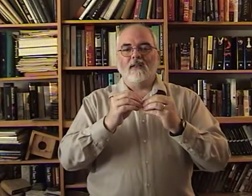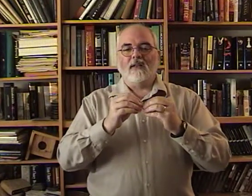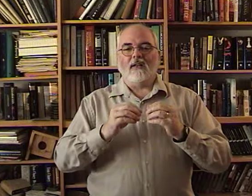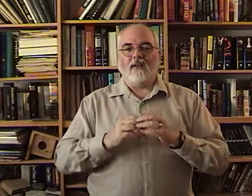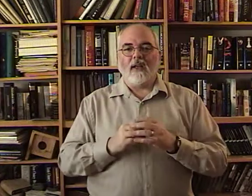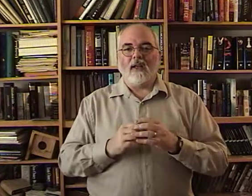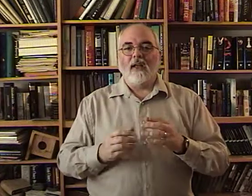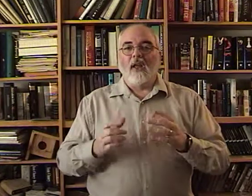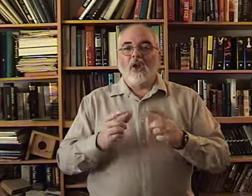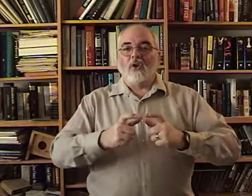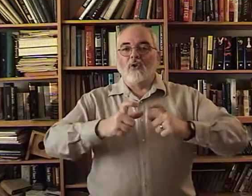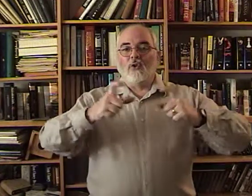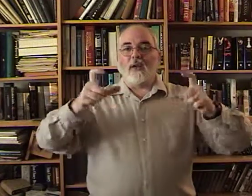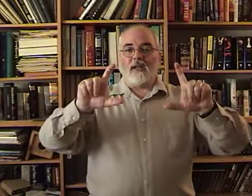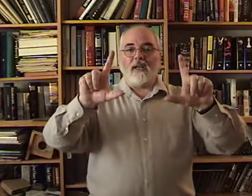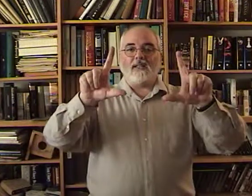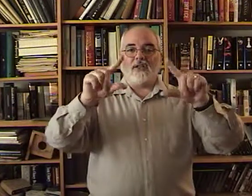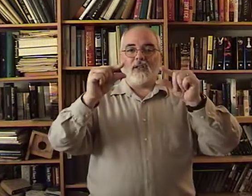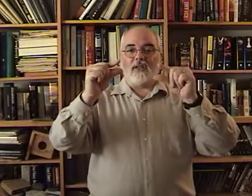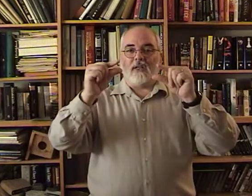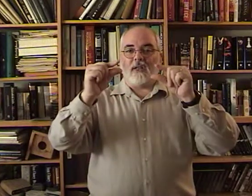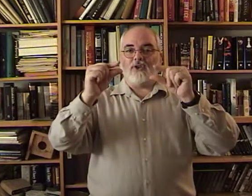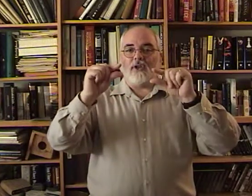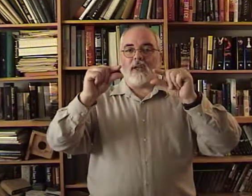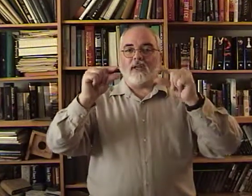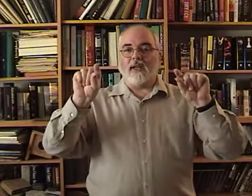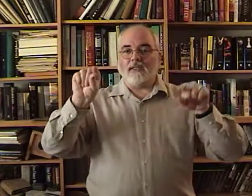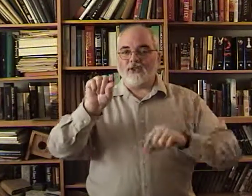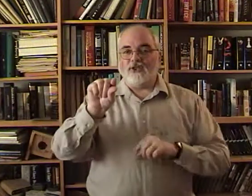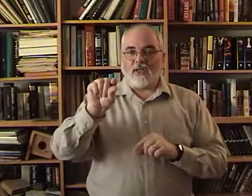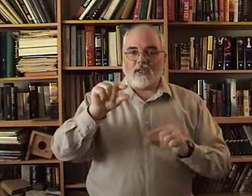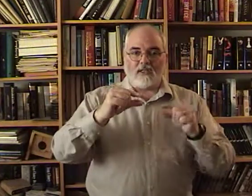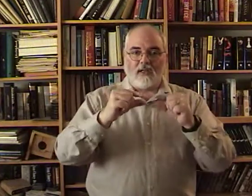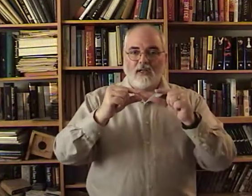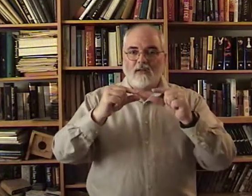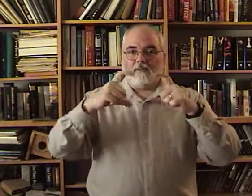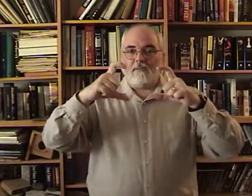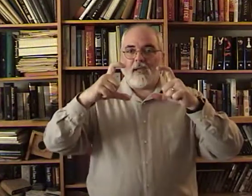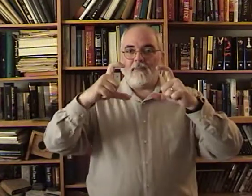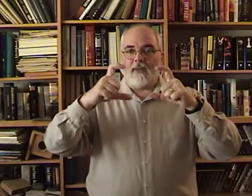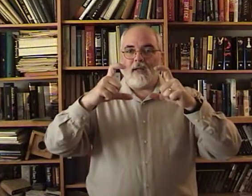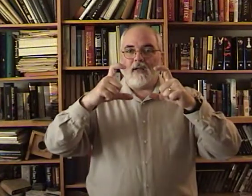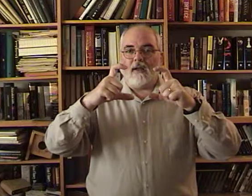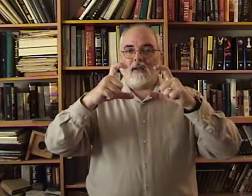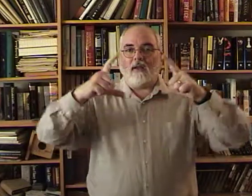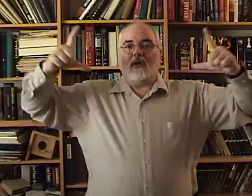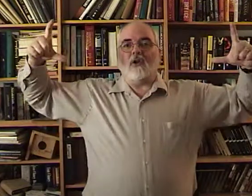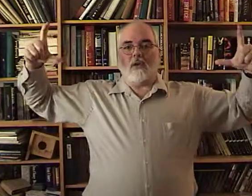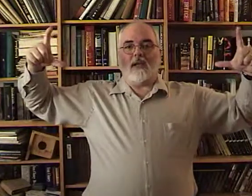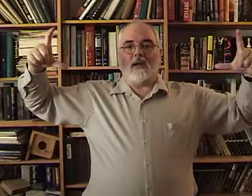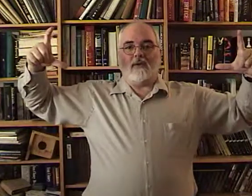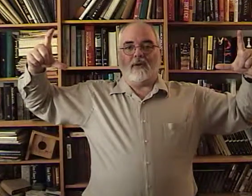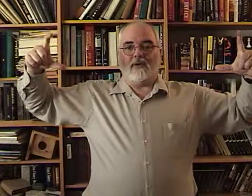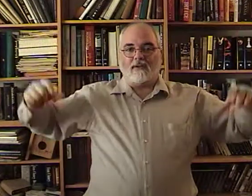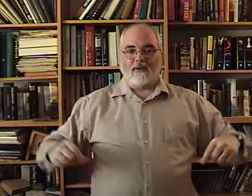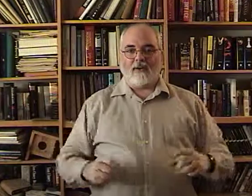Okay. Great. It's. The letter G. Texas G's. Made big. Going out. Alright.